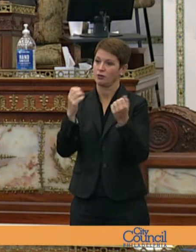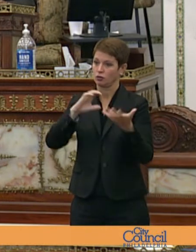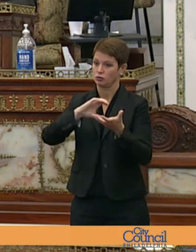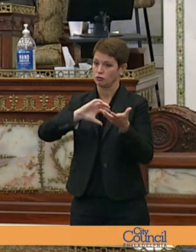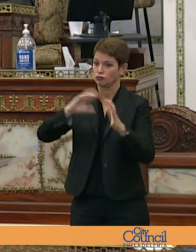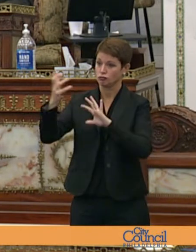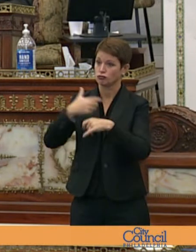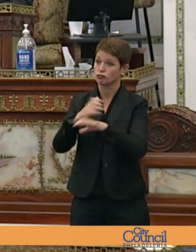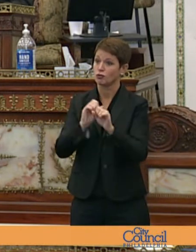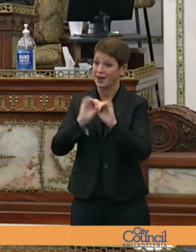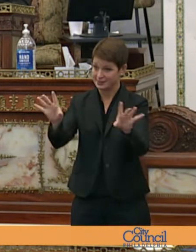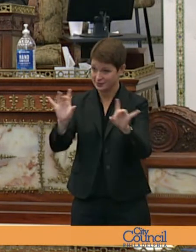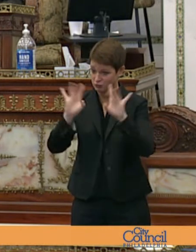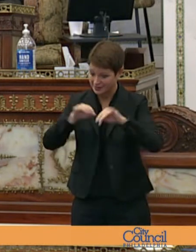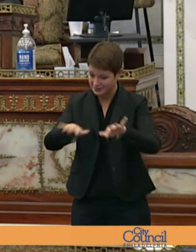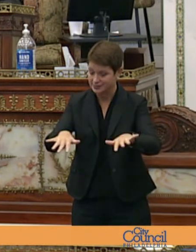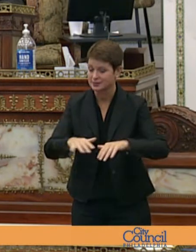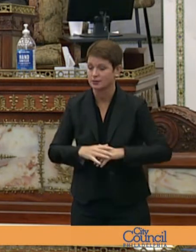have a brief moment of silence